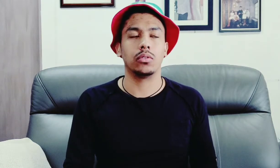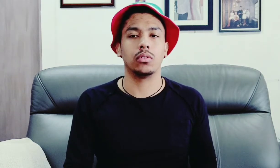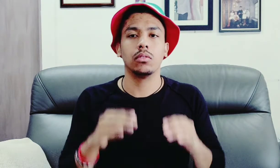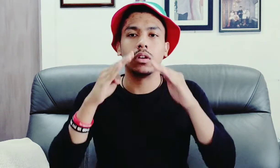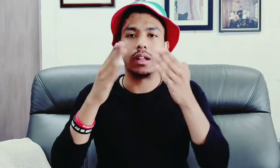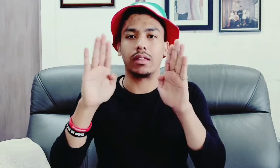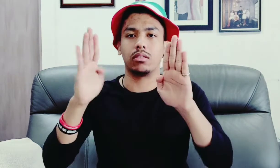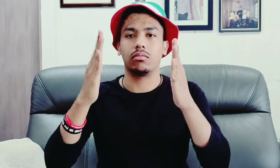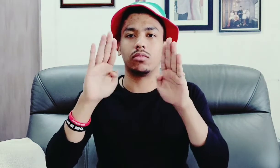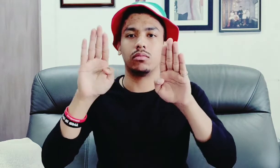like